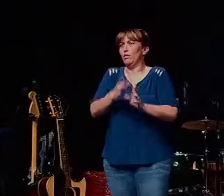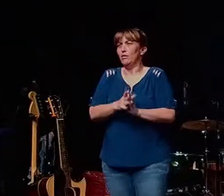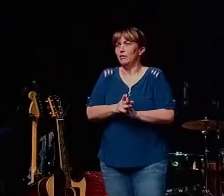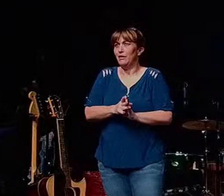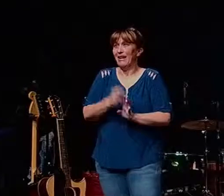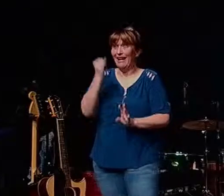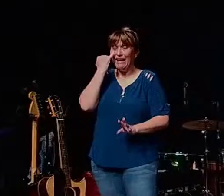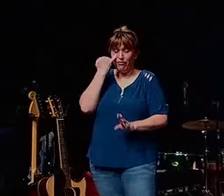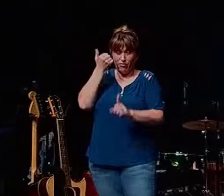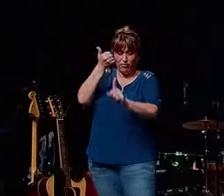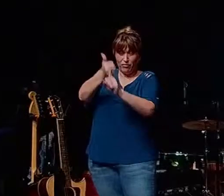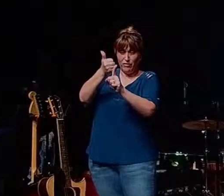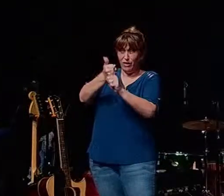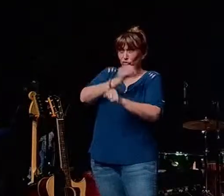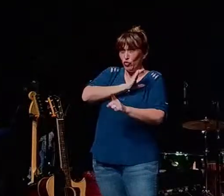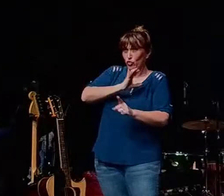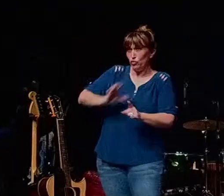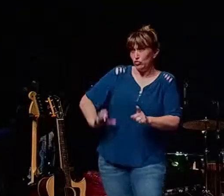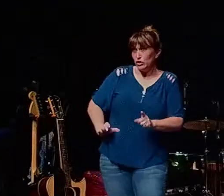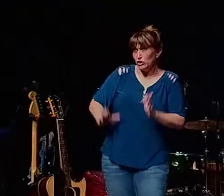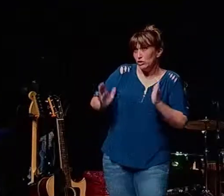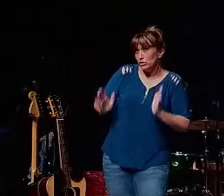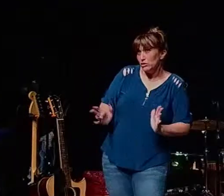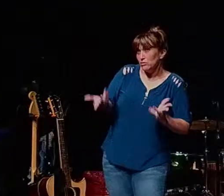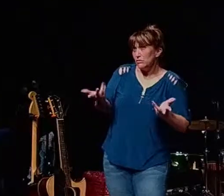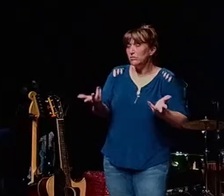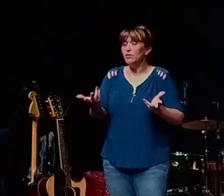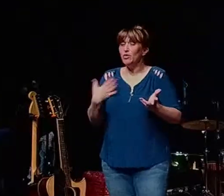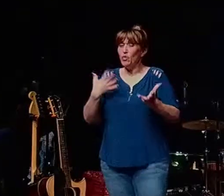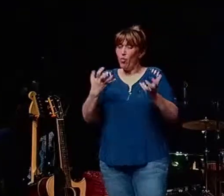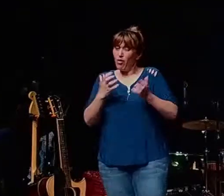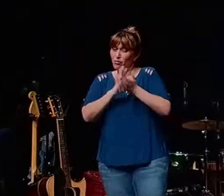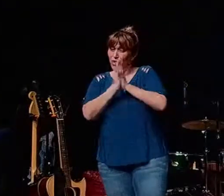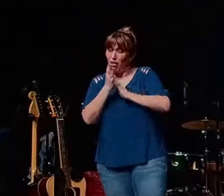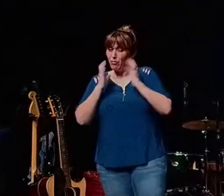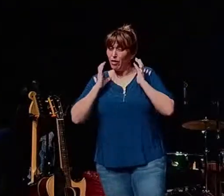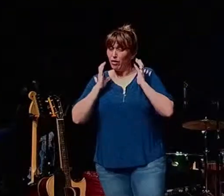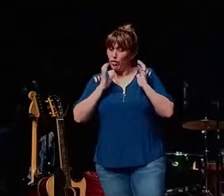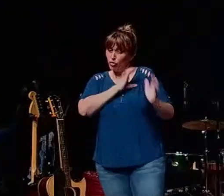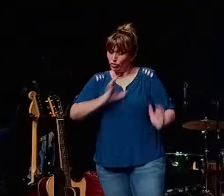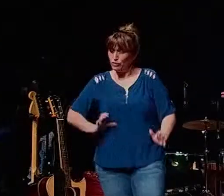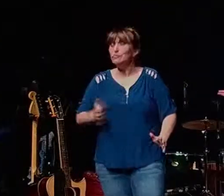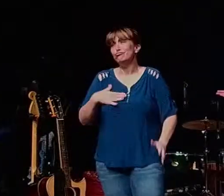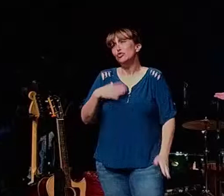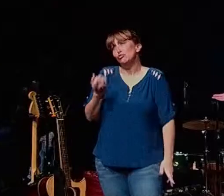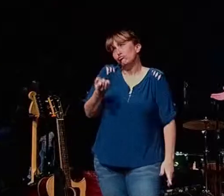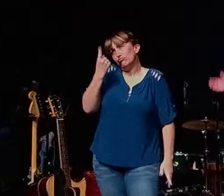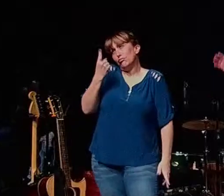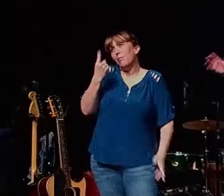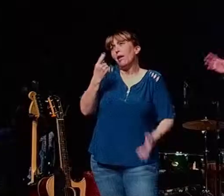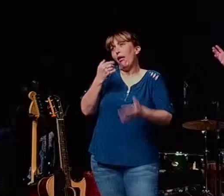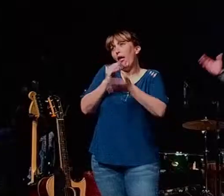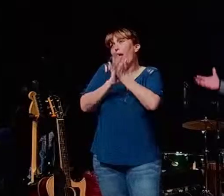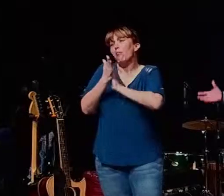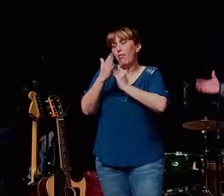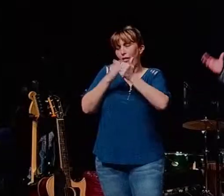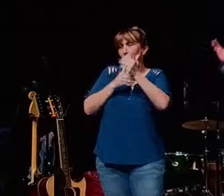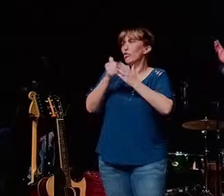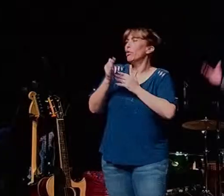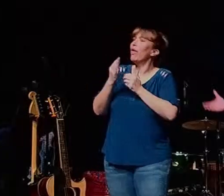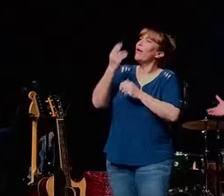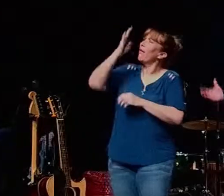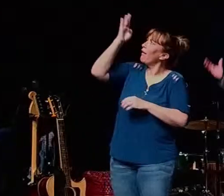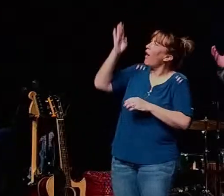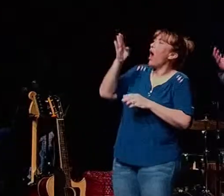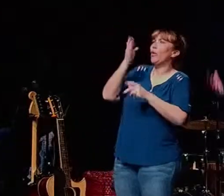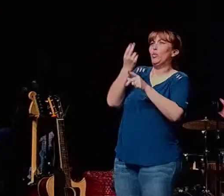if you are a christian if you want to be a christian you need to understand and get comfortable with the idea that you will be used